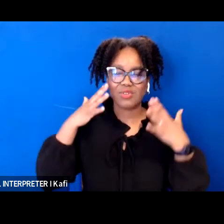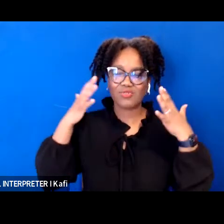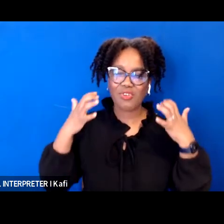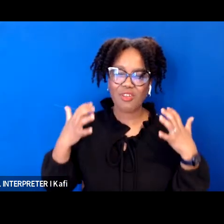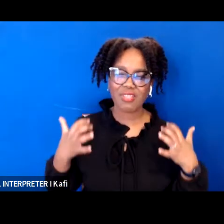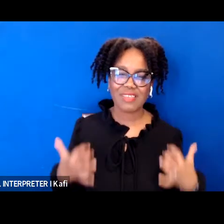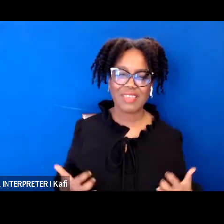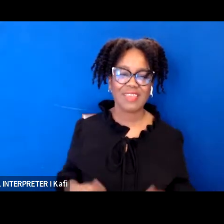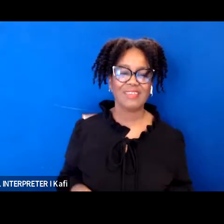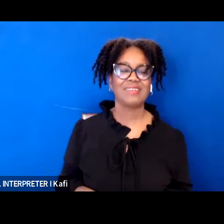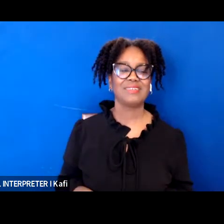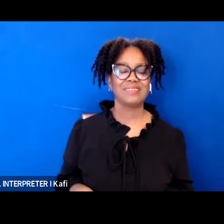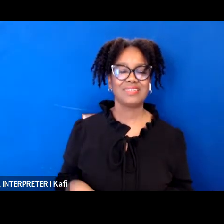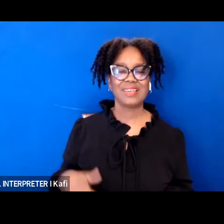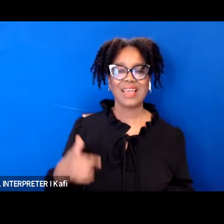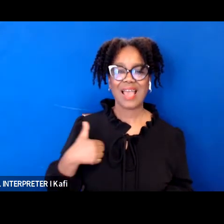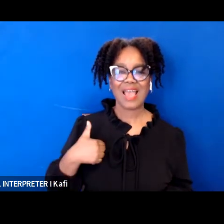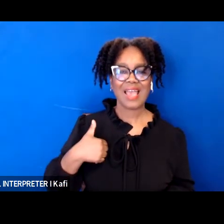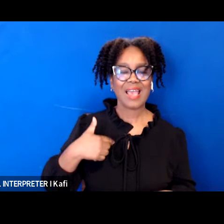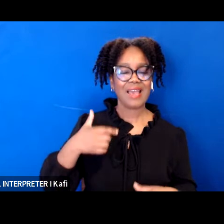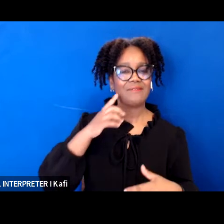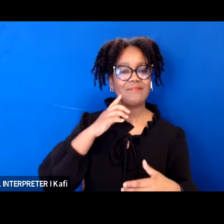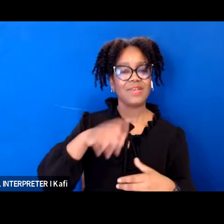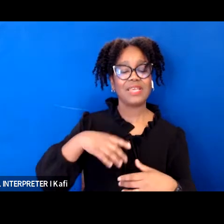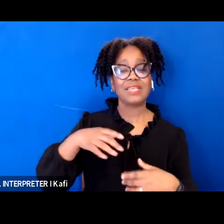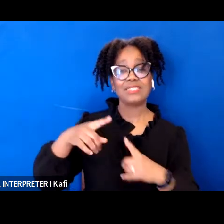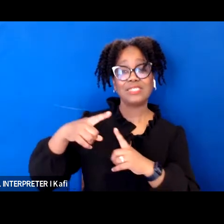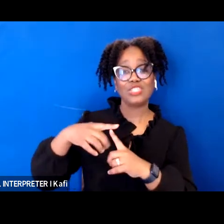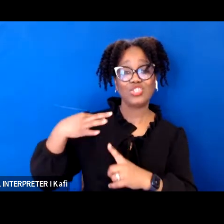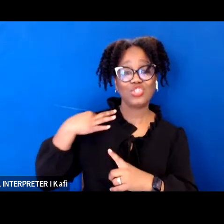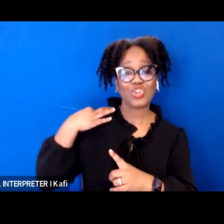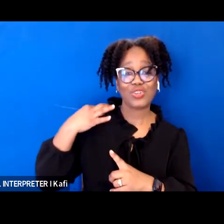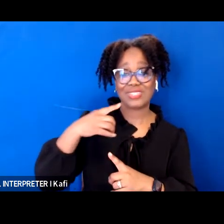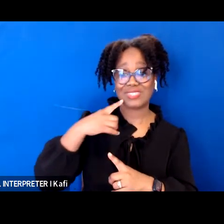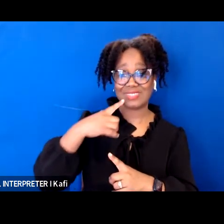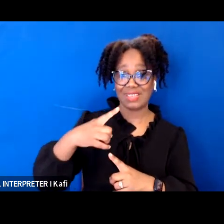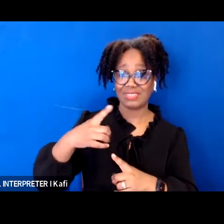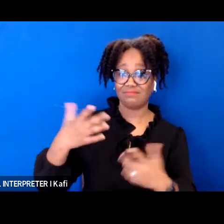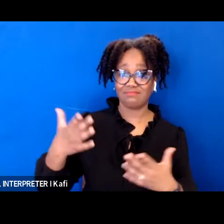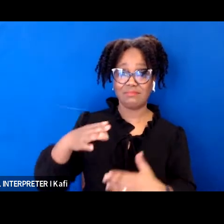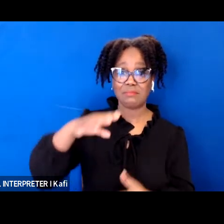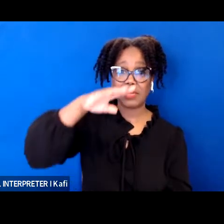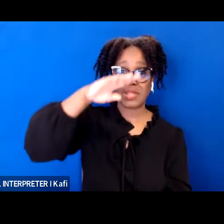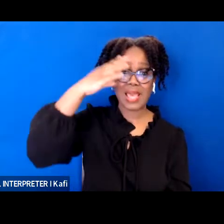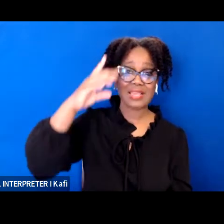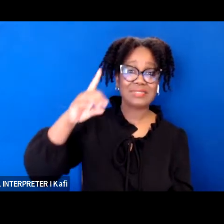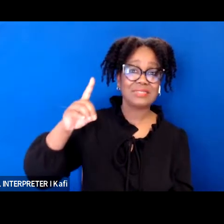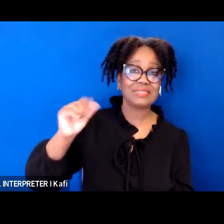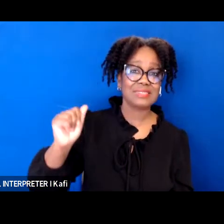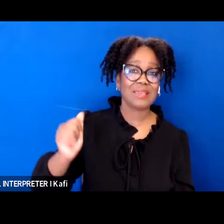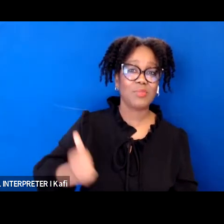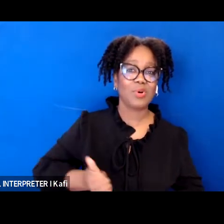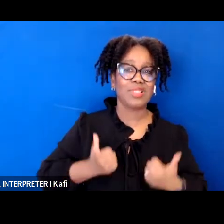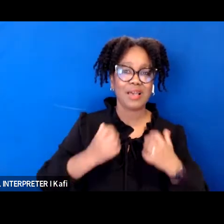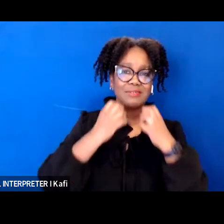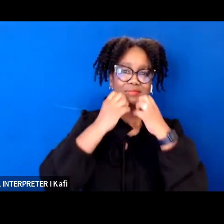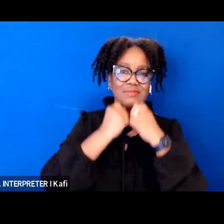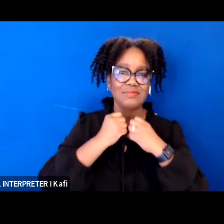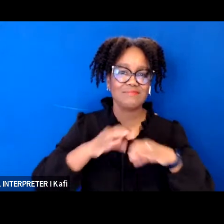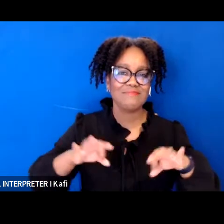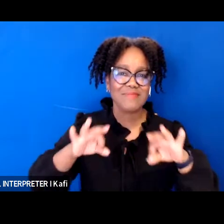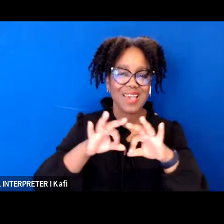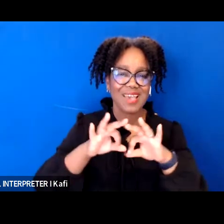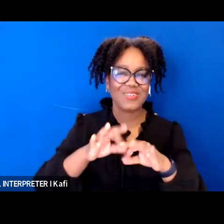blazer as well as a t-shirt that has the black disabled lives matter symbol designed by our activist jen white